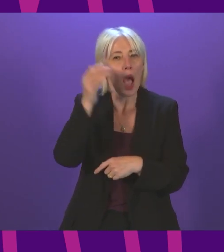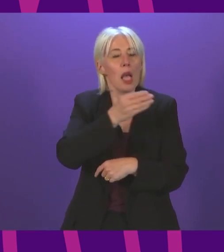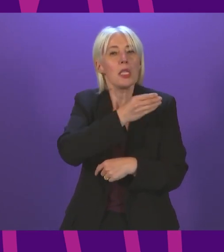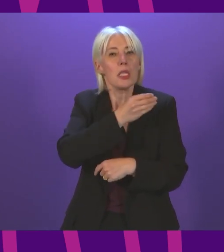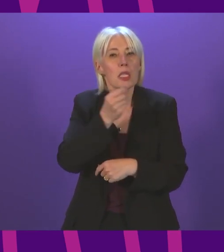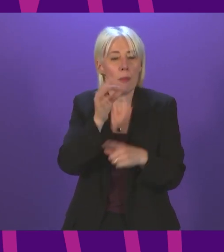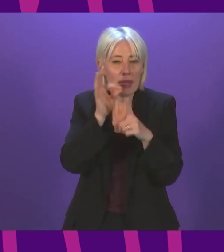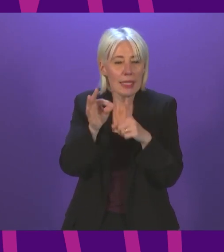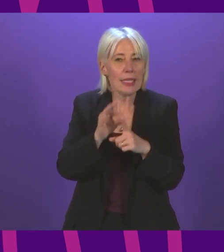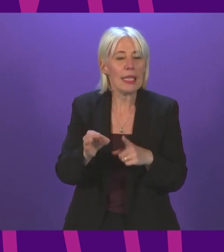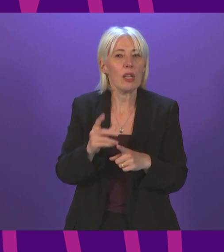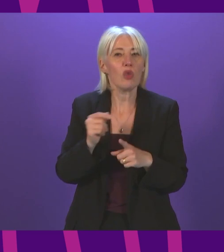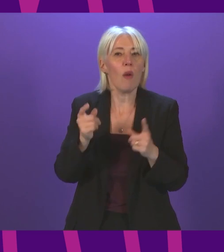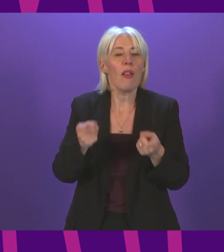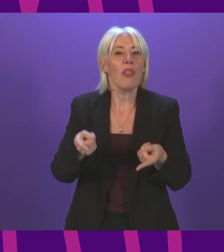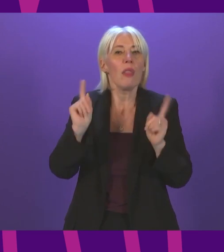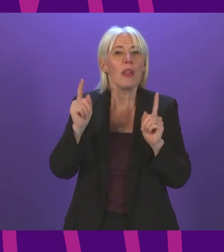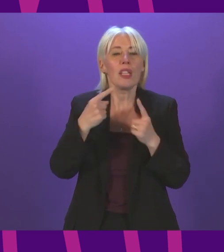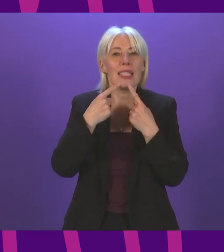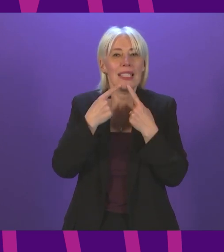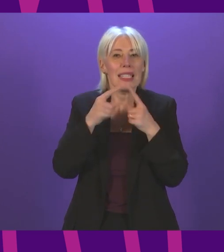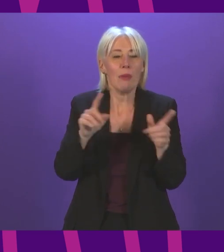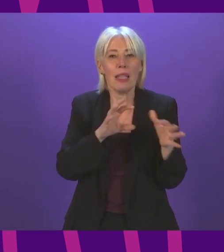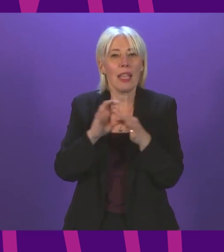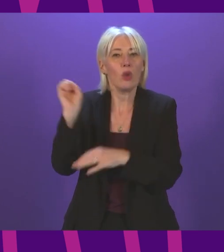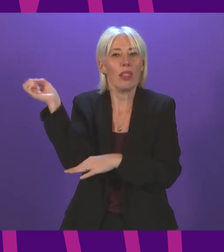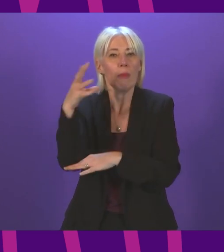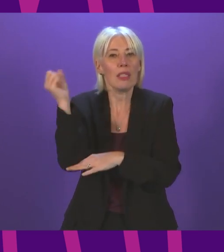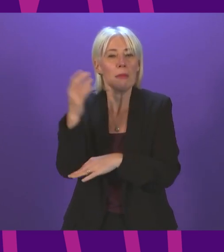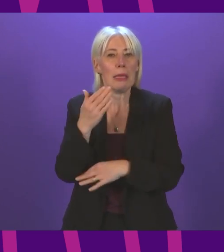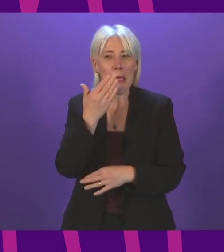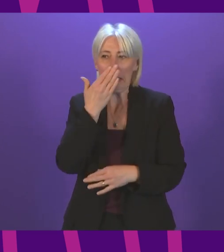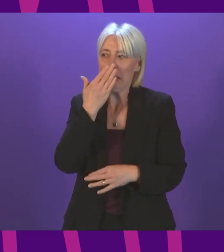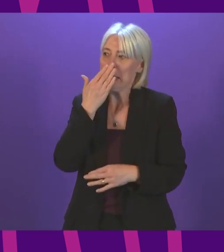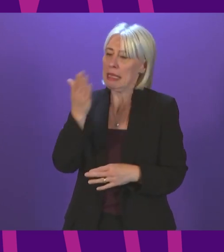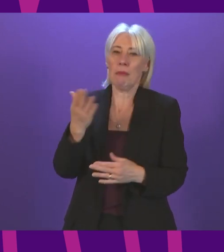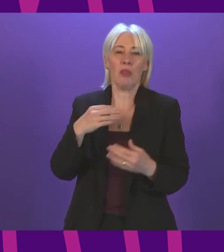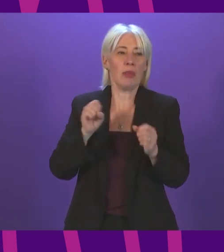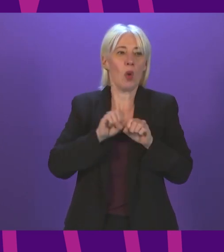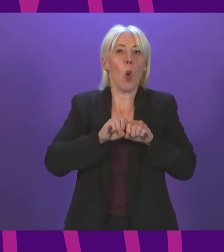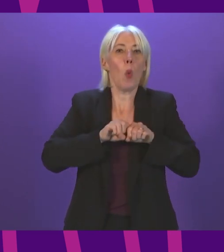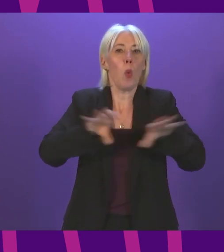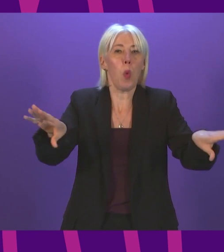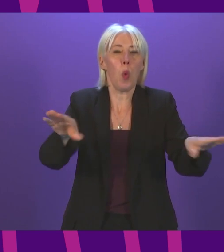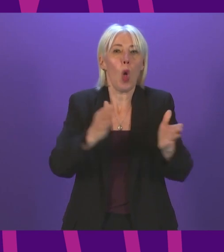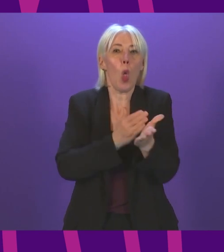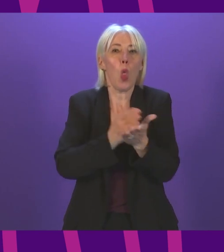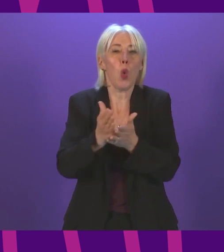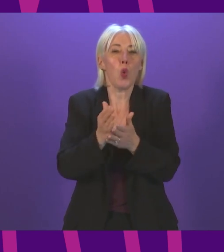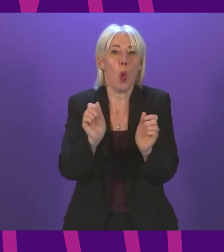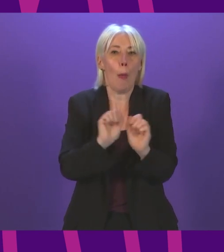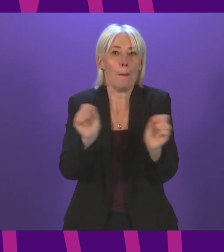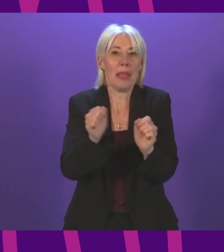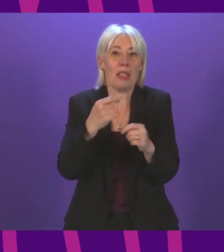proposed ministerial statement on the ambulance service appear to have been made public via the media prior